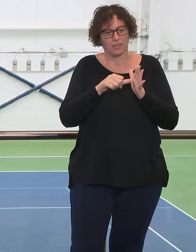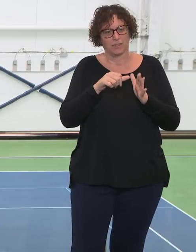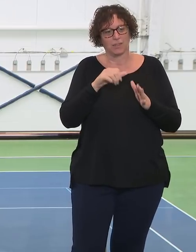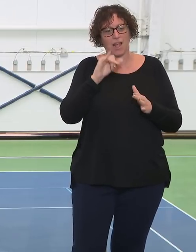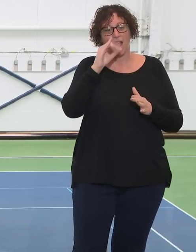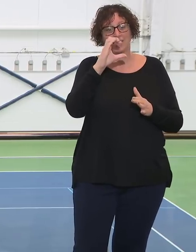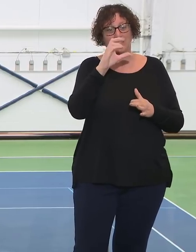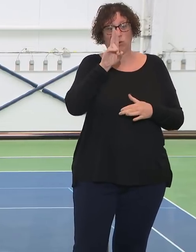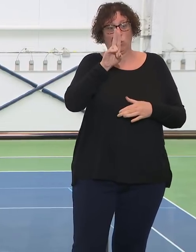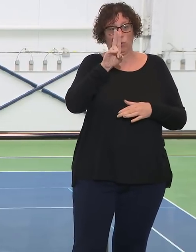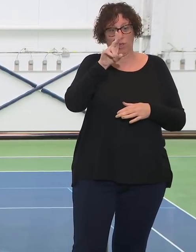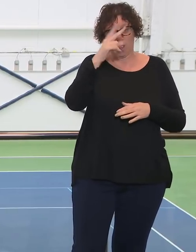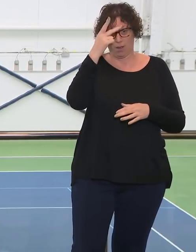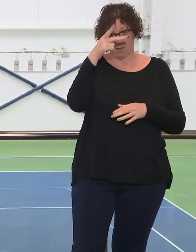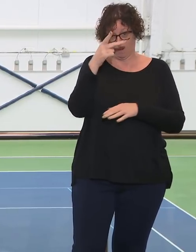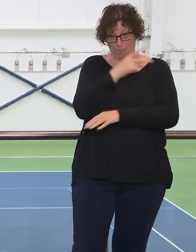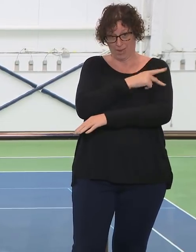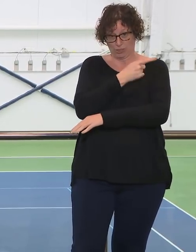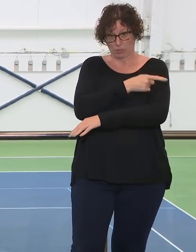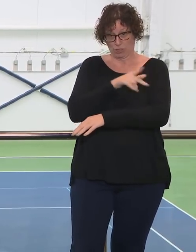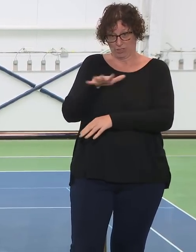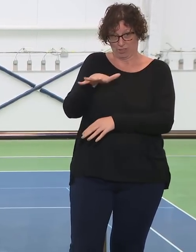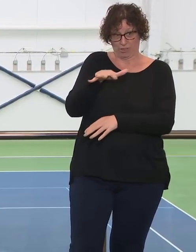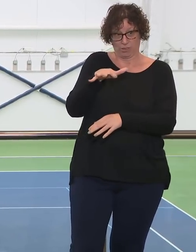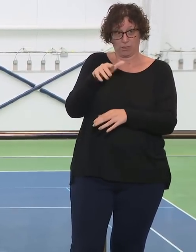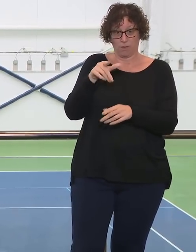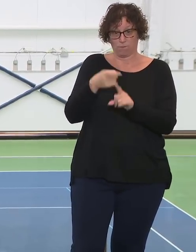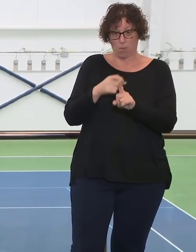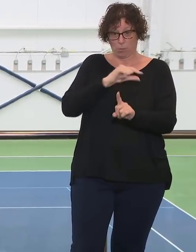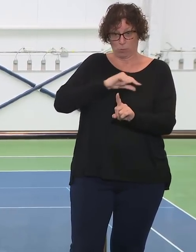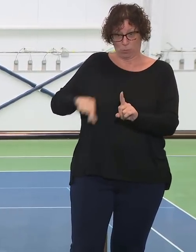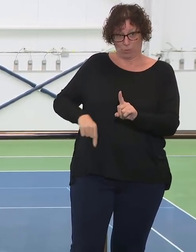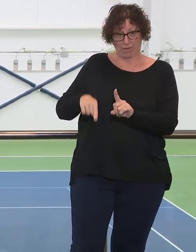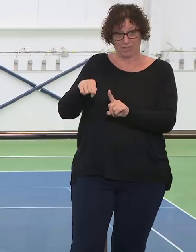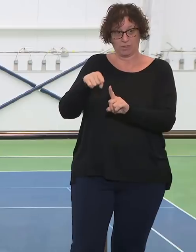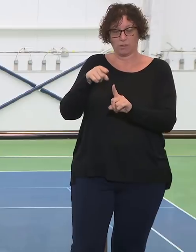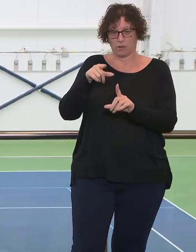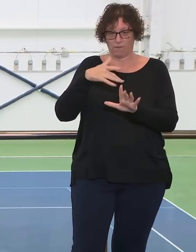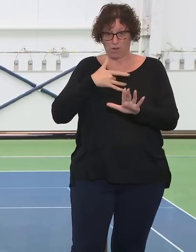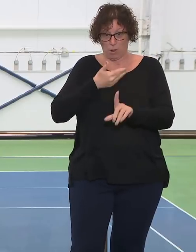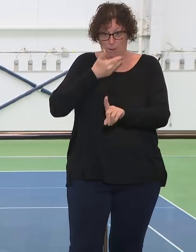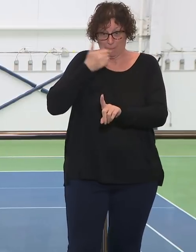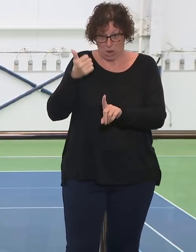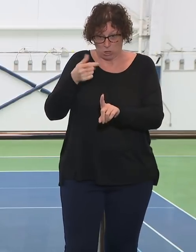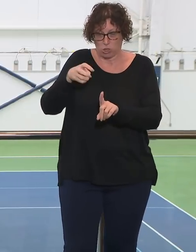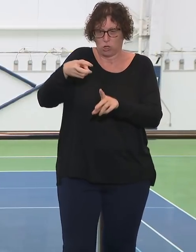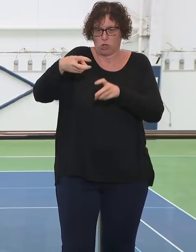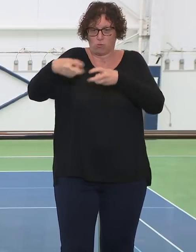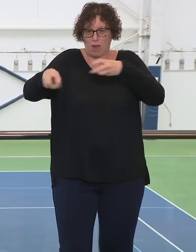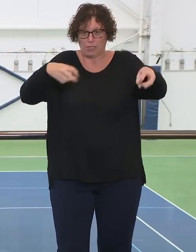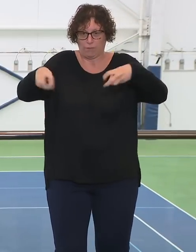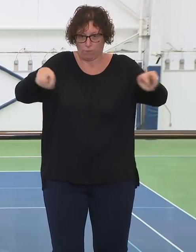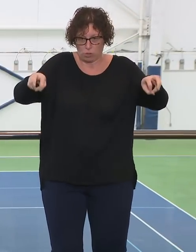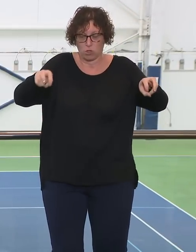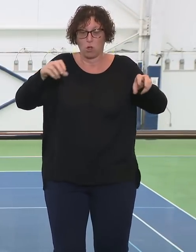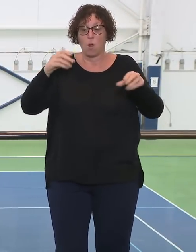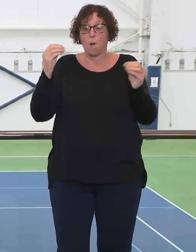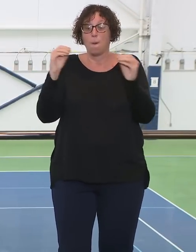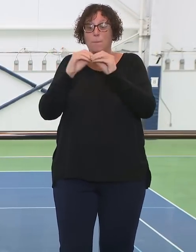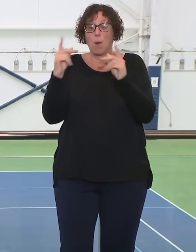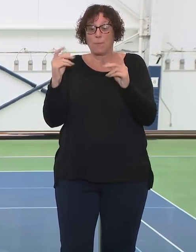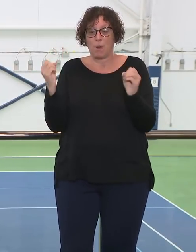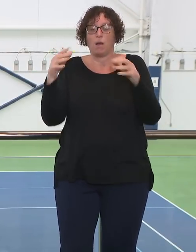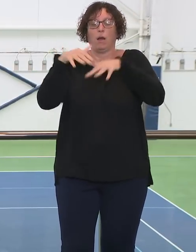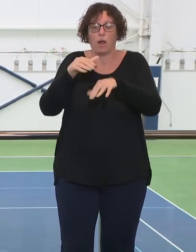to Bellevue, to Harlem Hospital, to Metropolitan, to North Central Bronx. So the